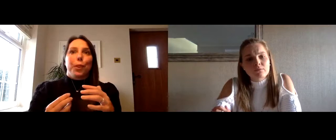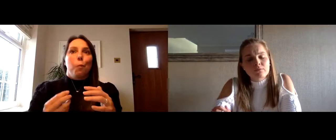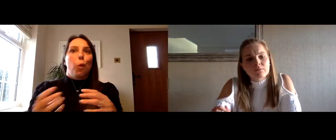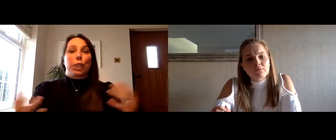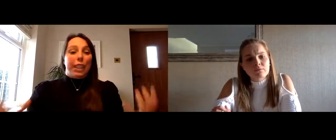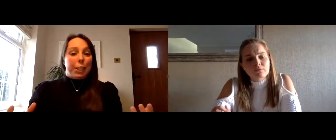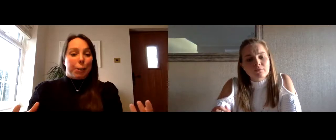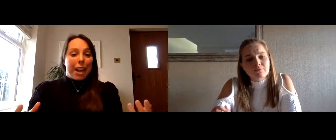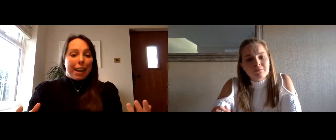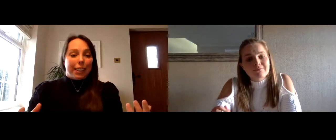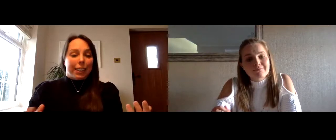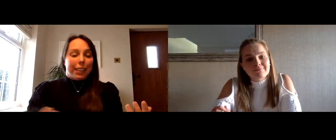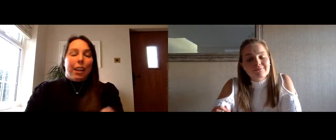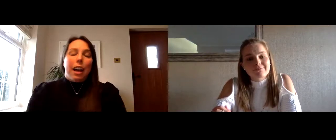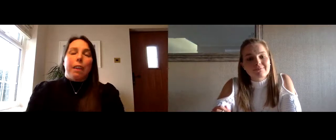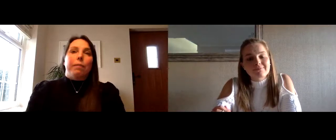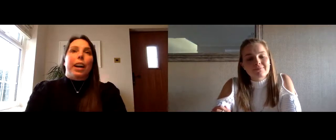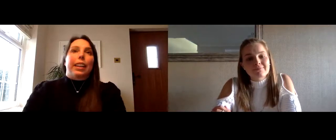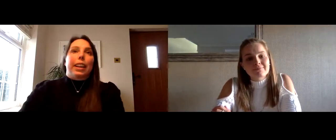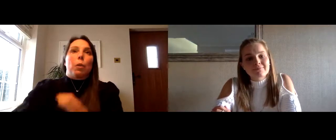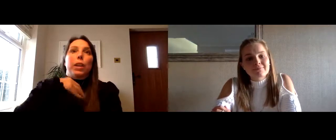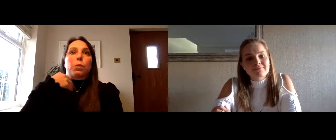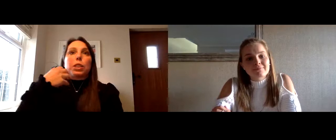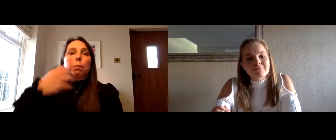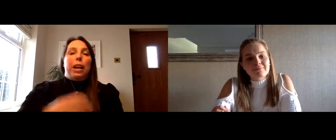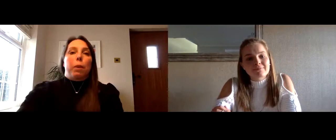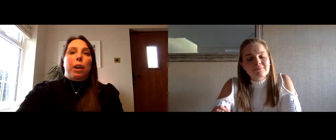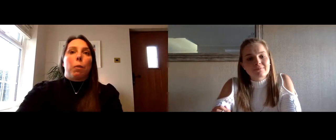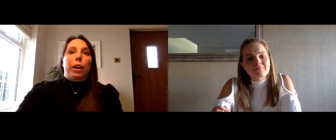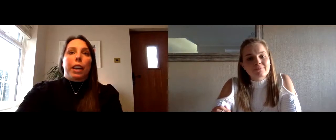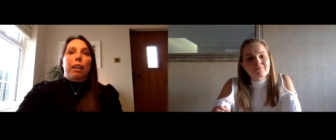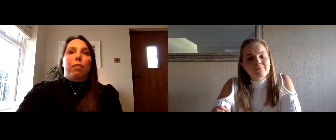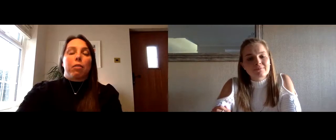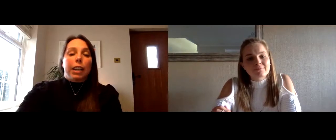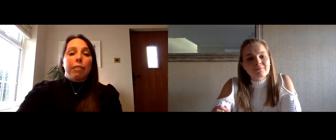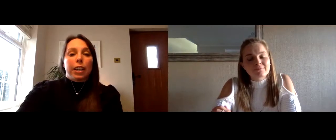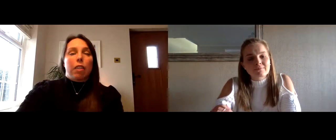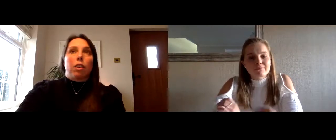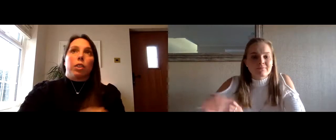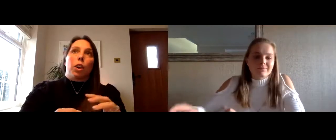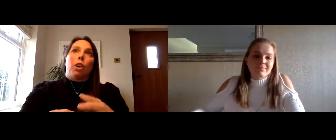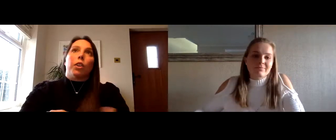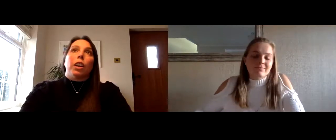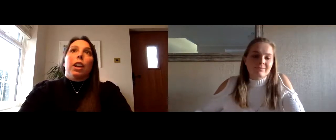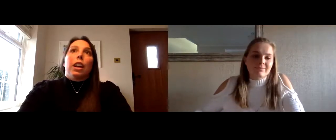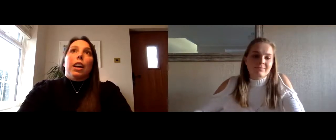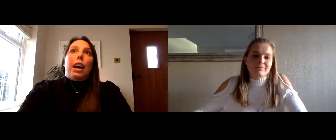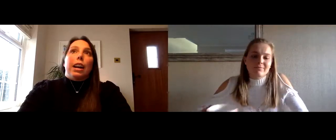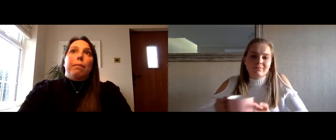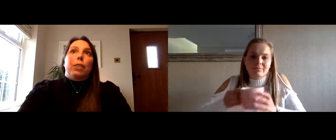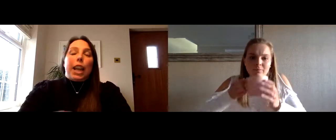what do they do next um and i think with switch to play we are working really really hard on